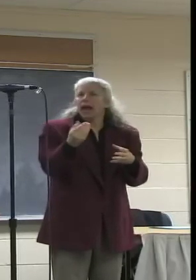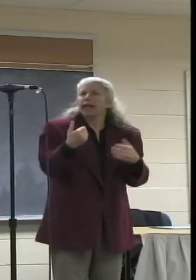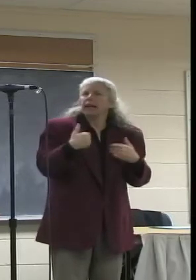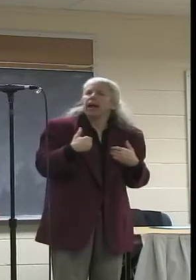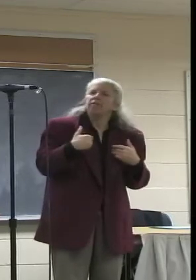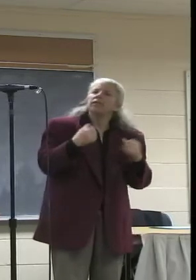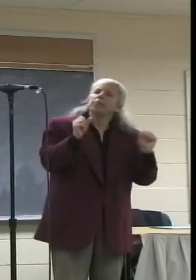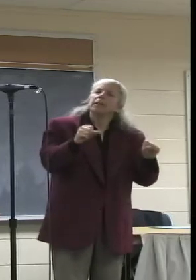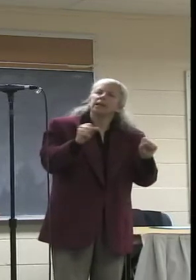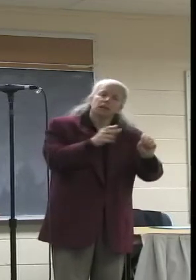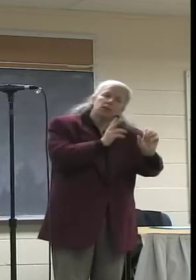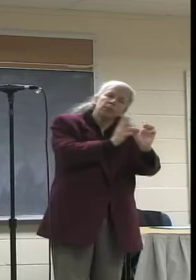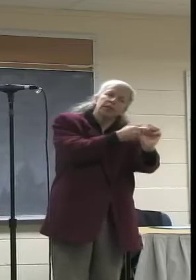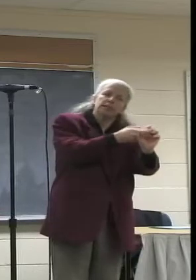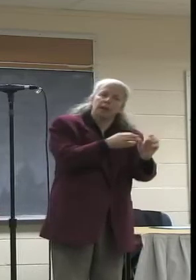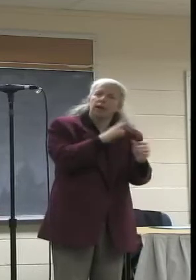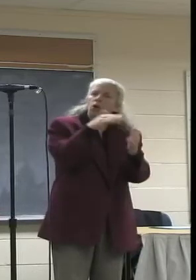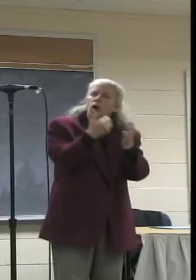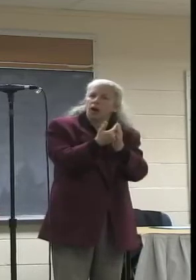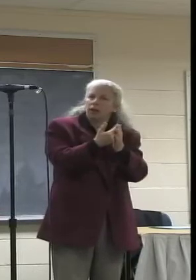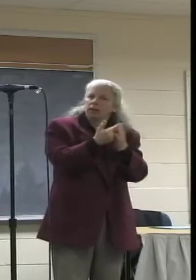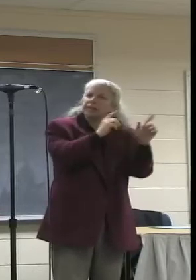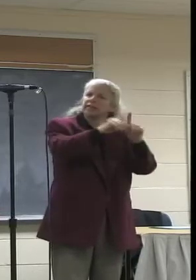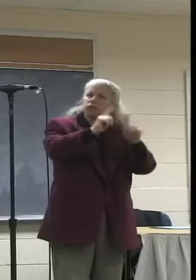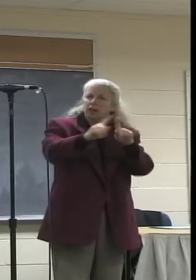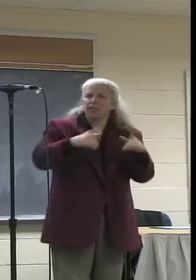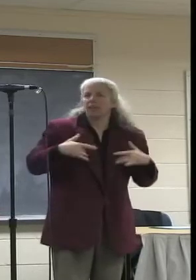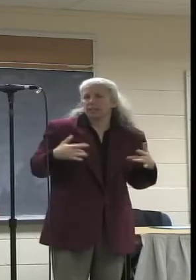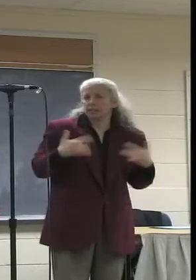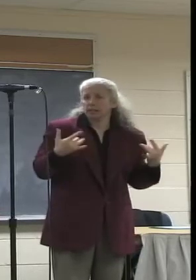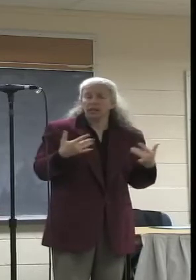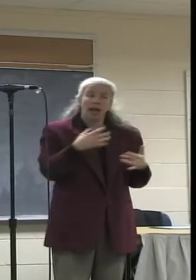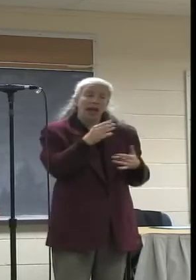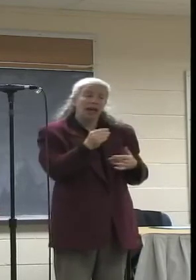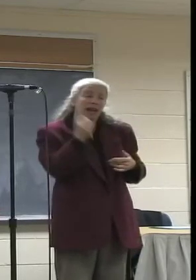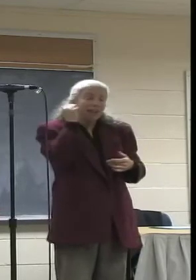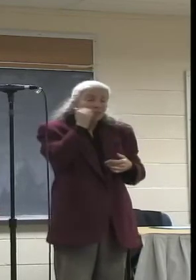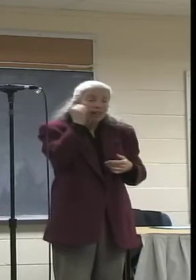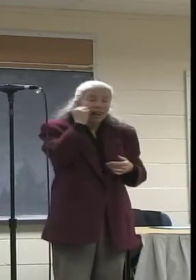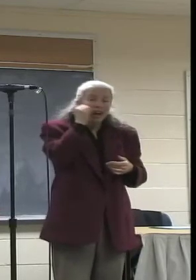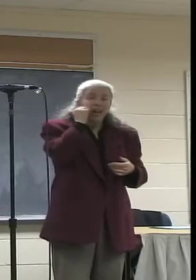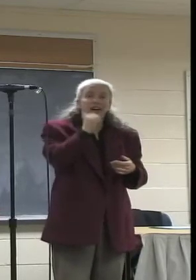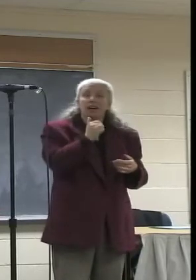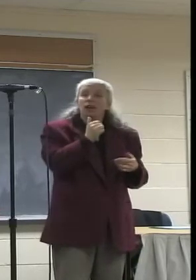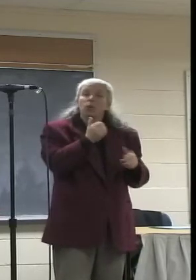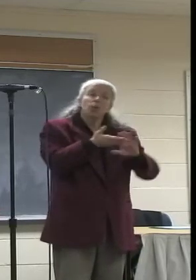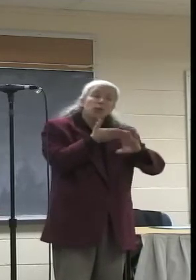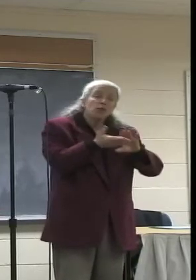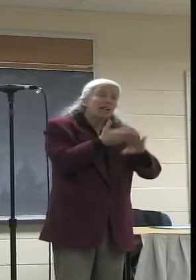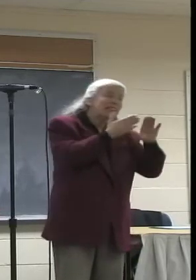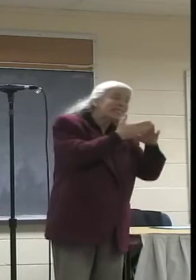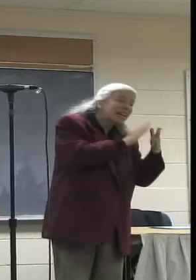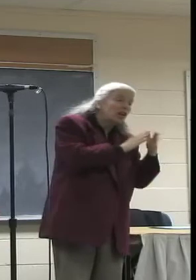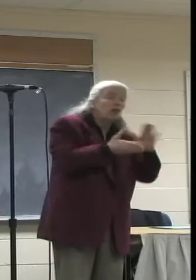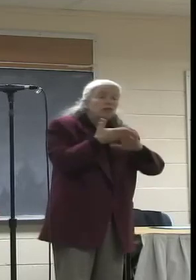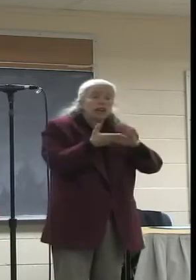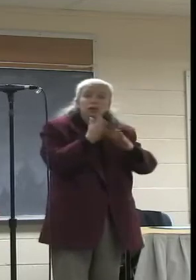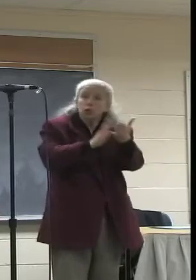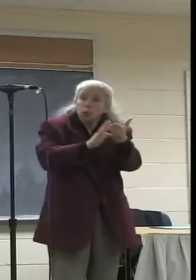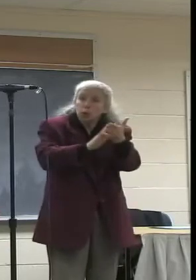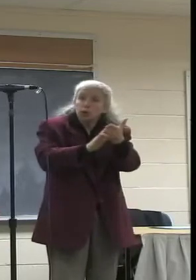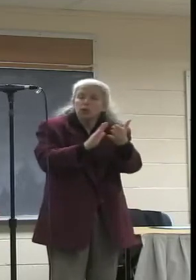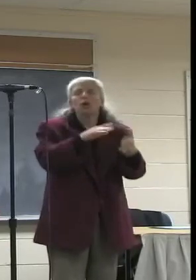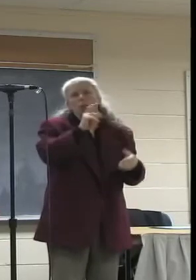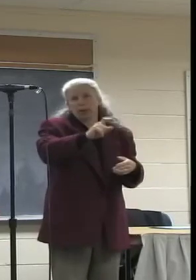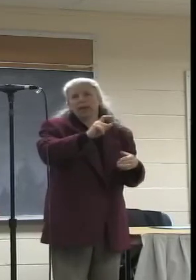to municipal affairs. Additionally, the day-to-day operations of our city and school system relies on the use of these